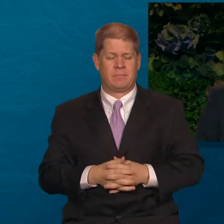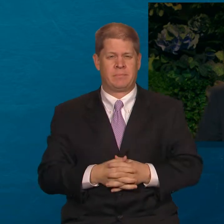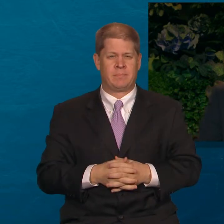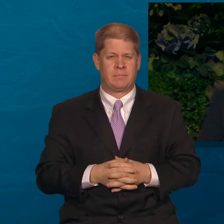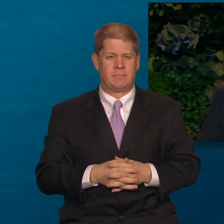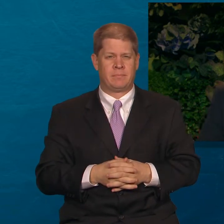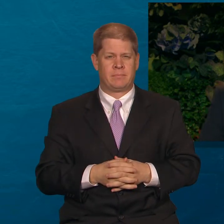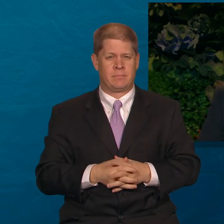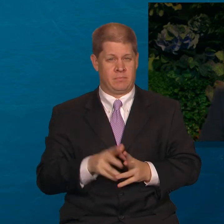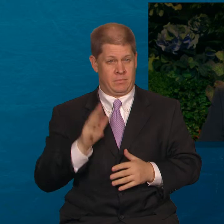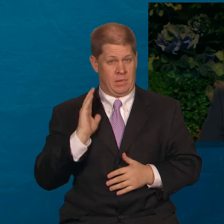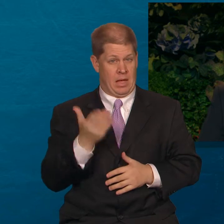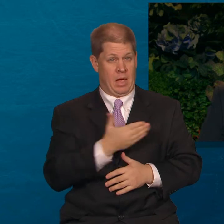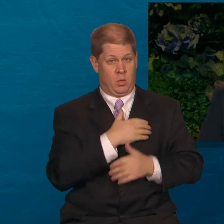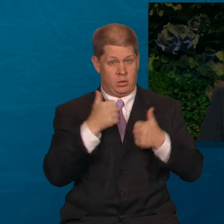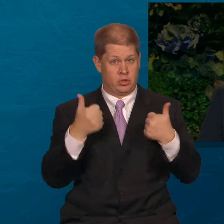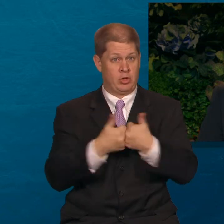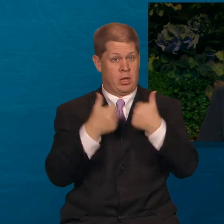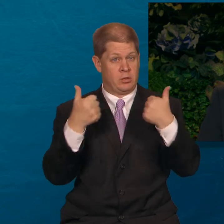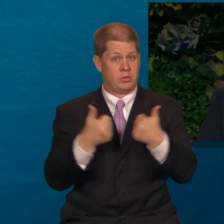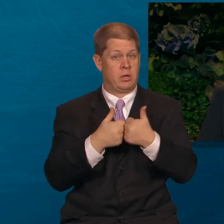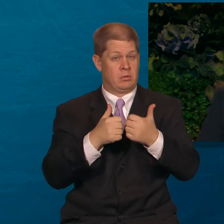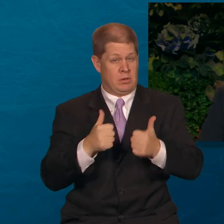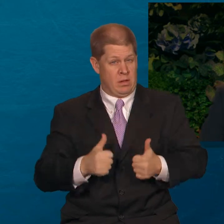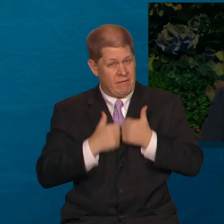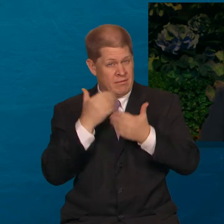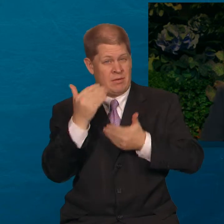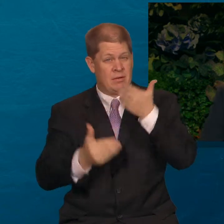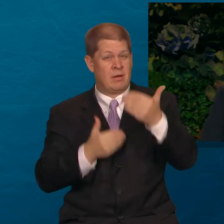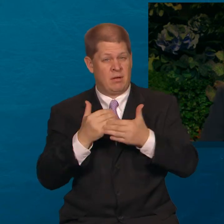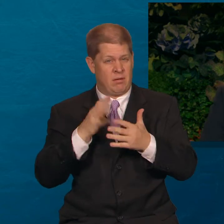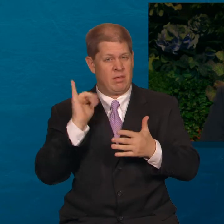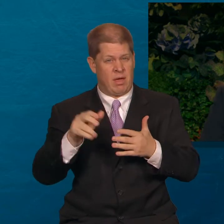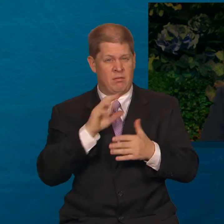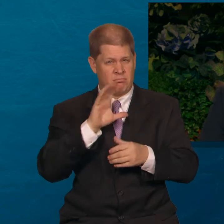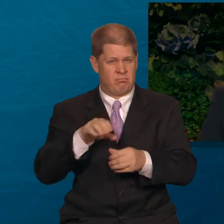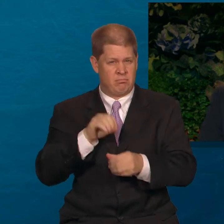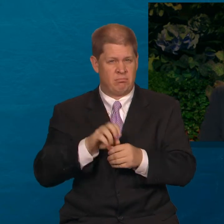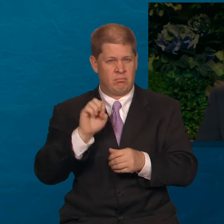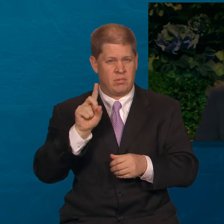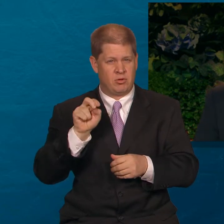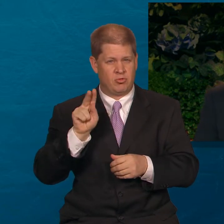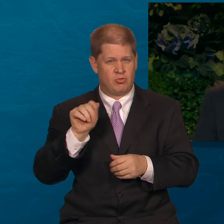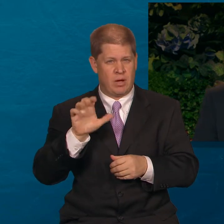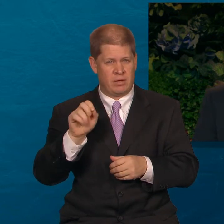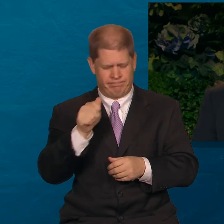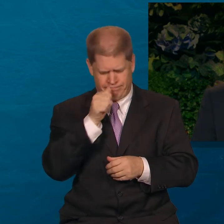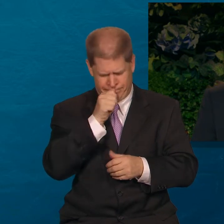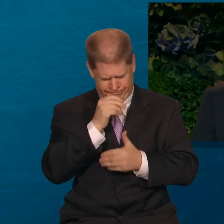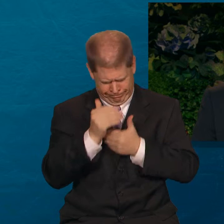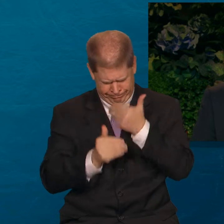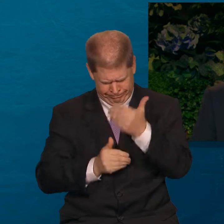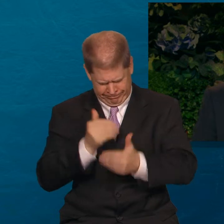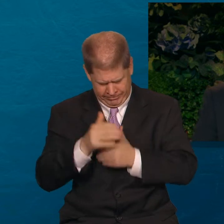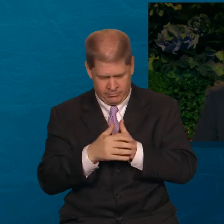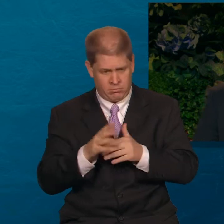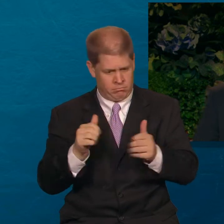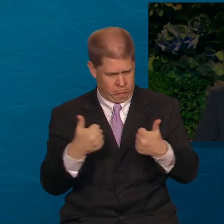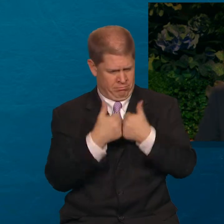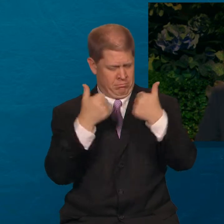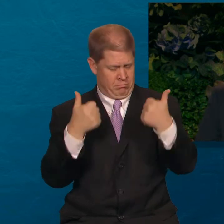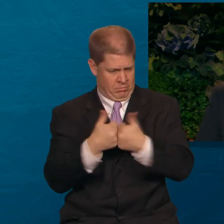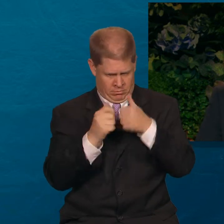The race that is set before us on this earth is an endurance race filled with obstacles. The